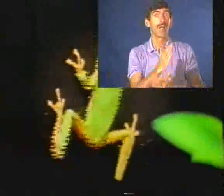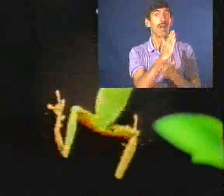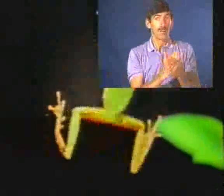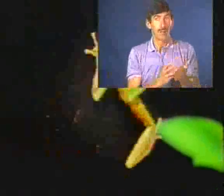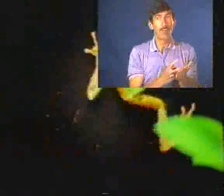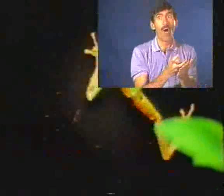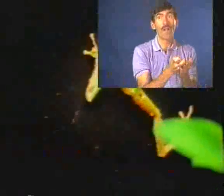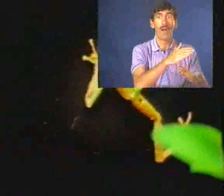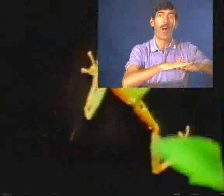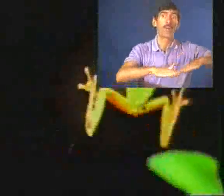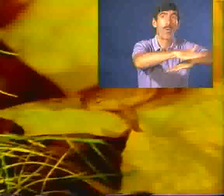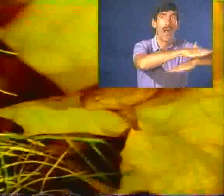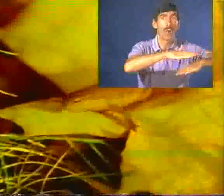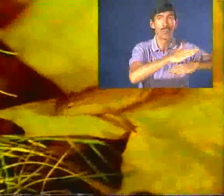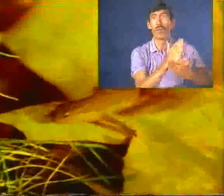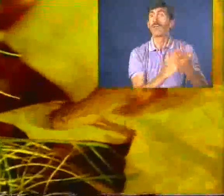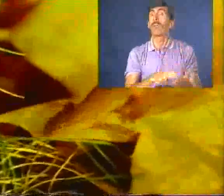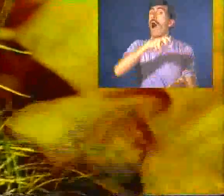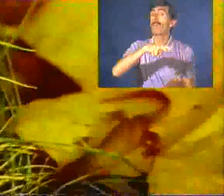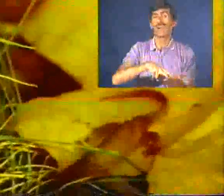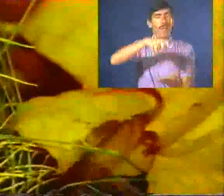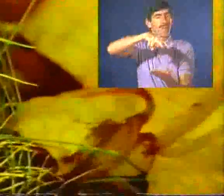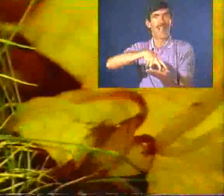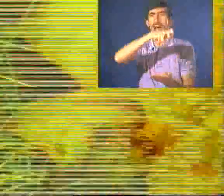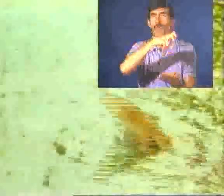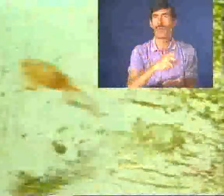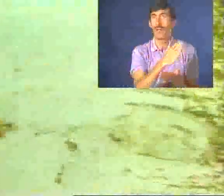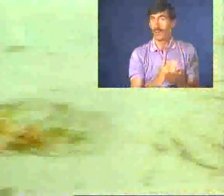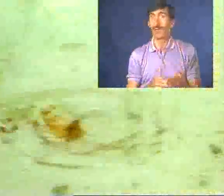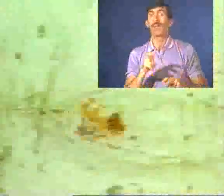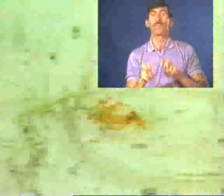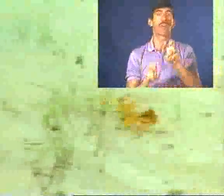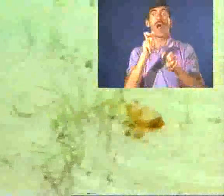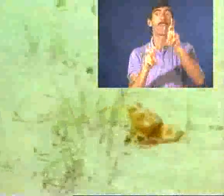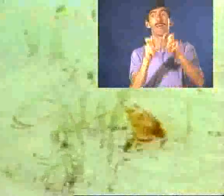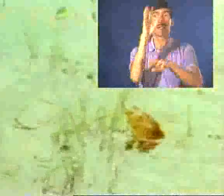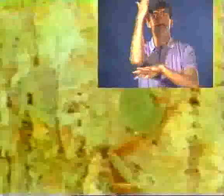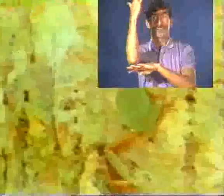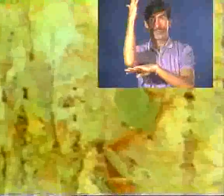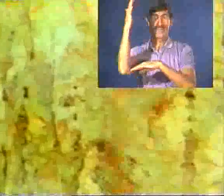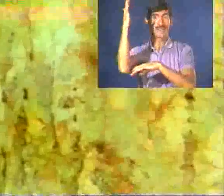Some crawling on the ground, some hopping up and down, some even climbing in trees.